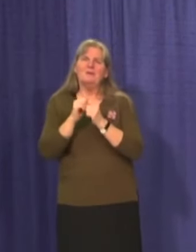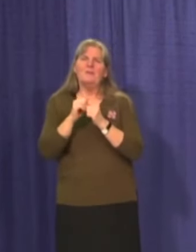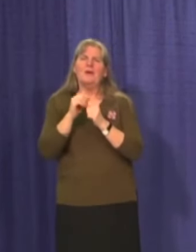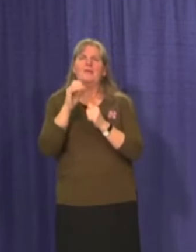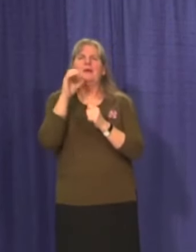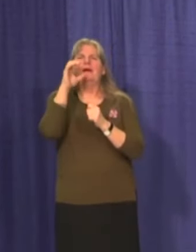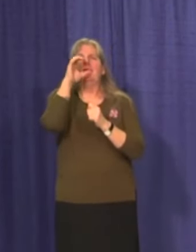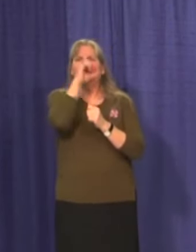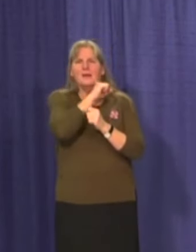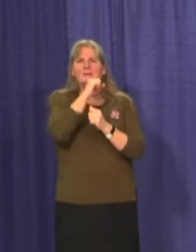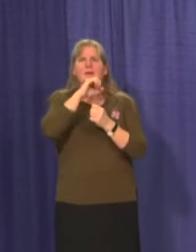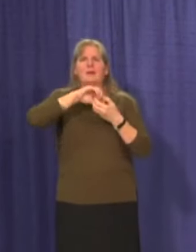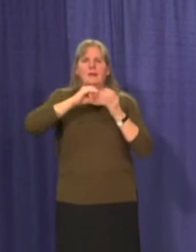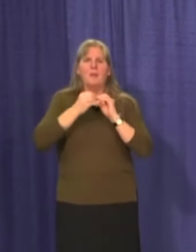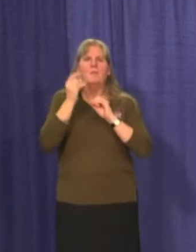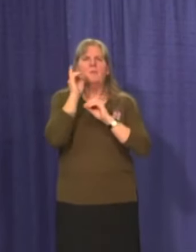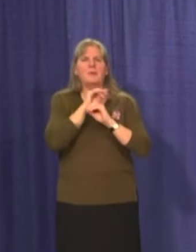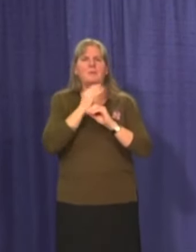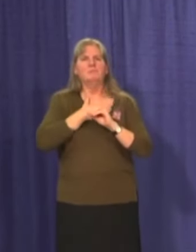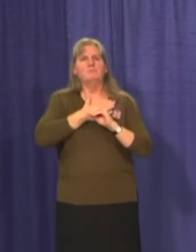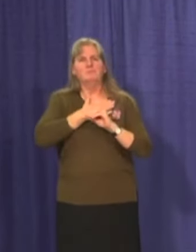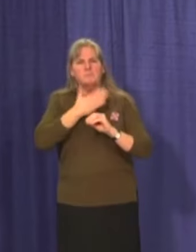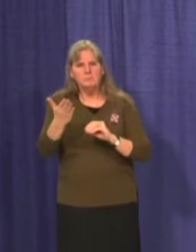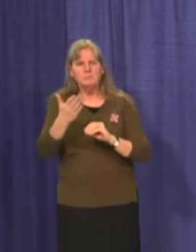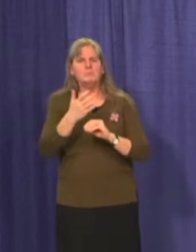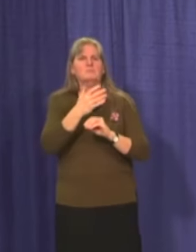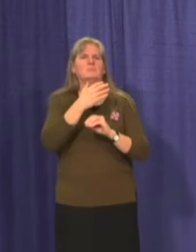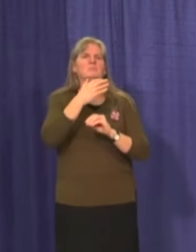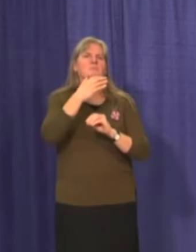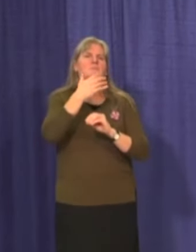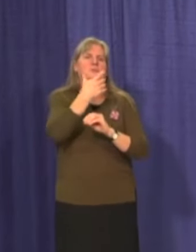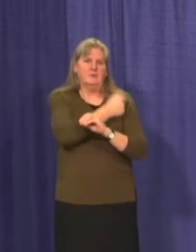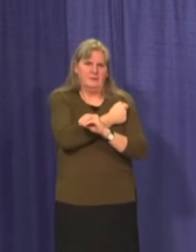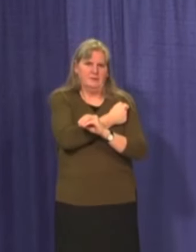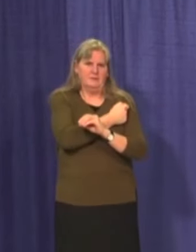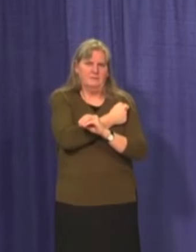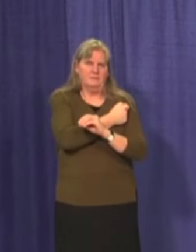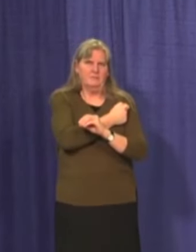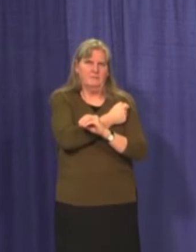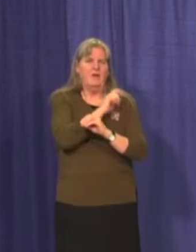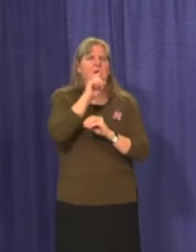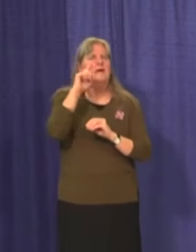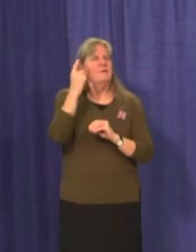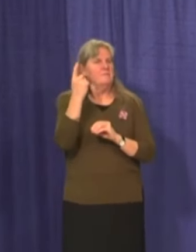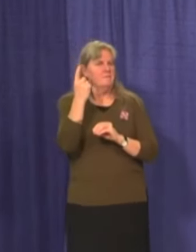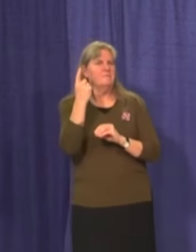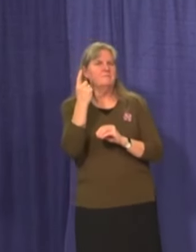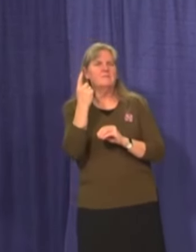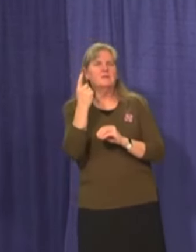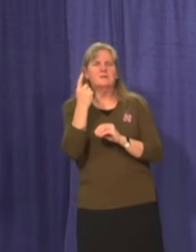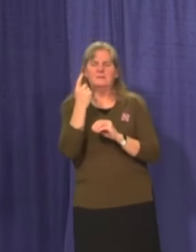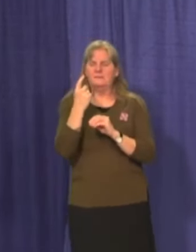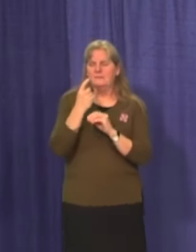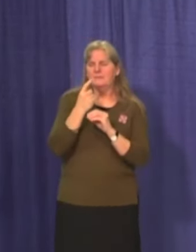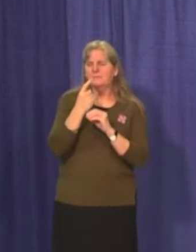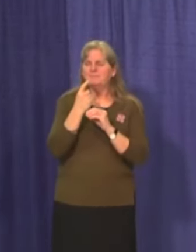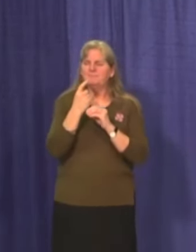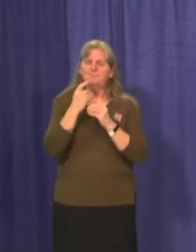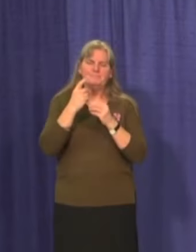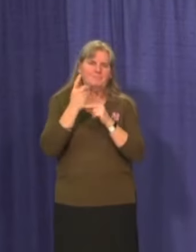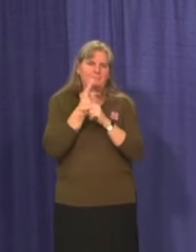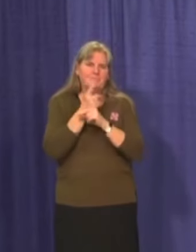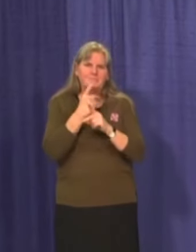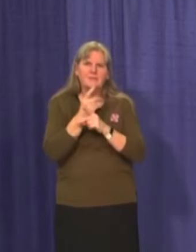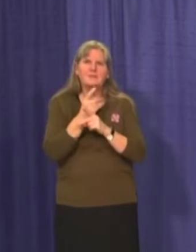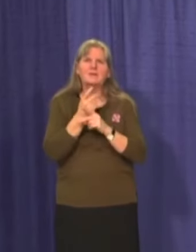uptake. Um, and that's, that's a kind of a national figure. So that's the, the first kind of cut, as it were, of, of vaccine is